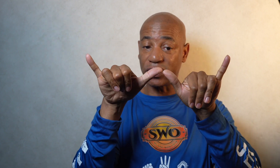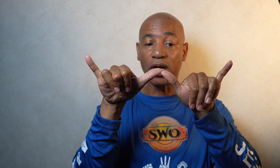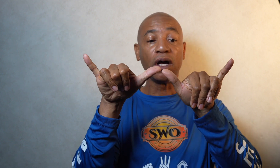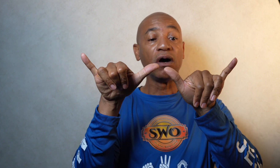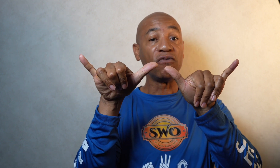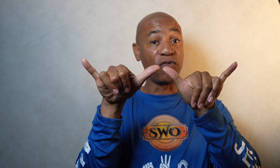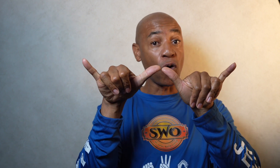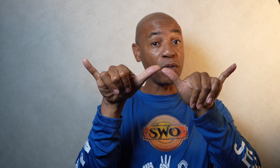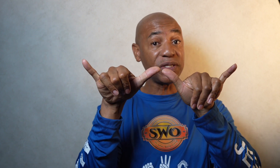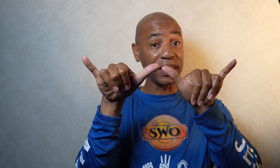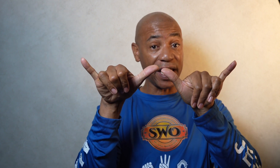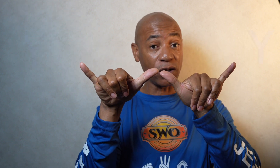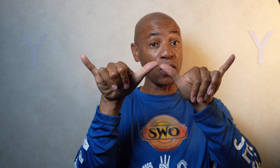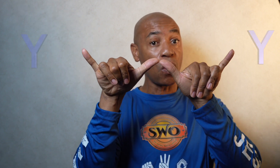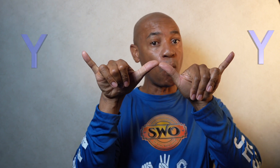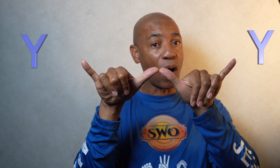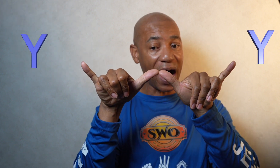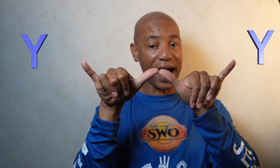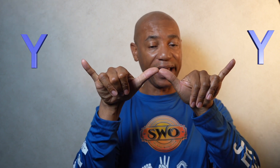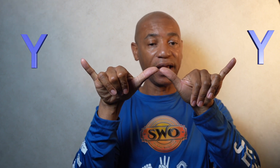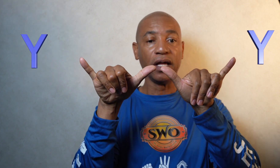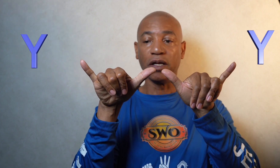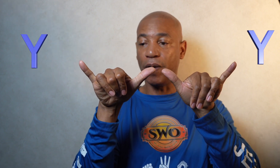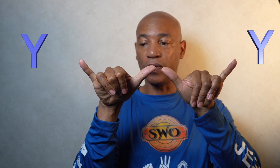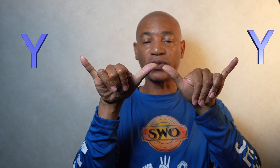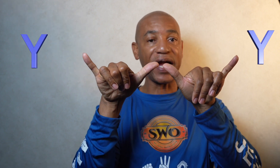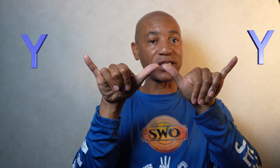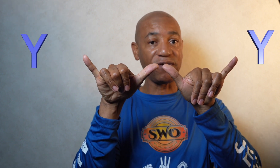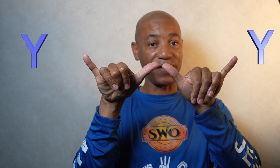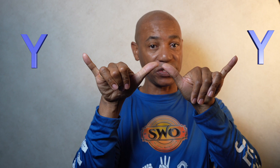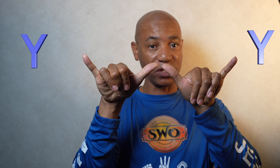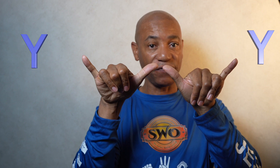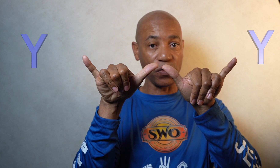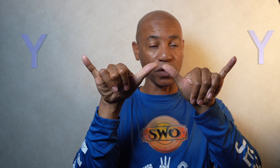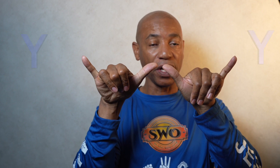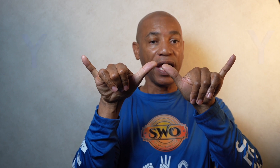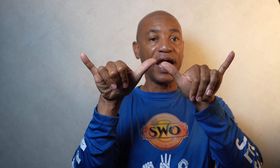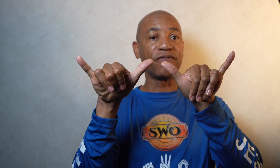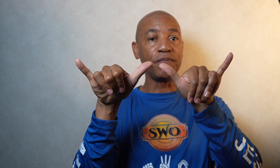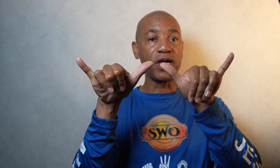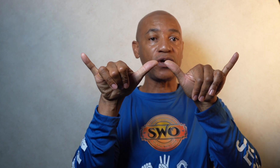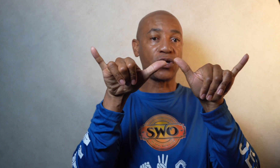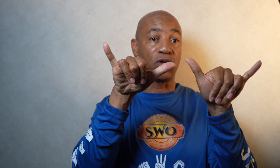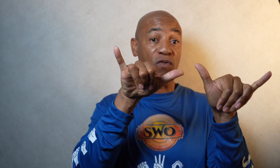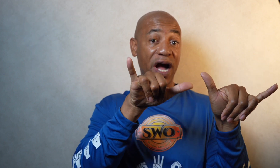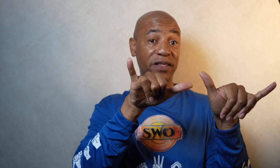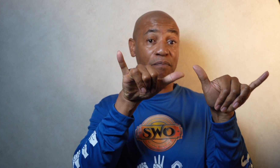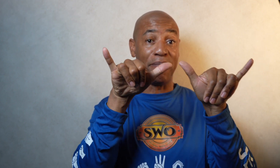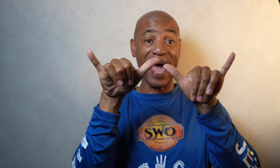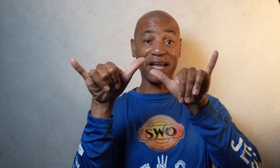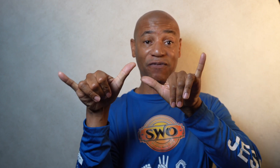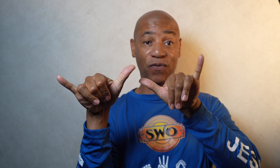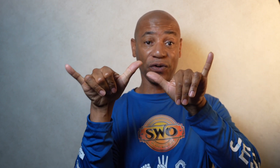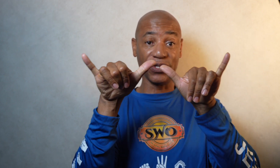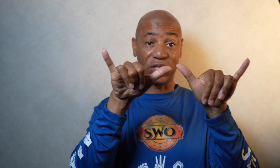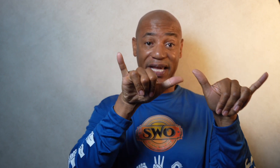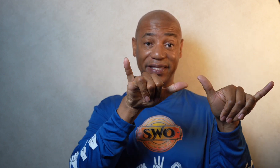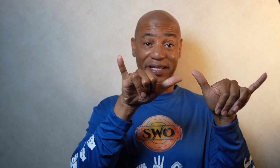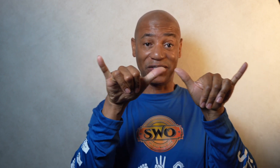form the letter Y. The palms are actually facing the viewer and from here you're going to rock them back and forth just like this.